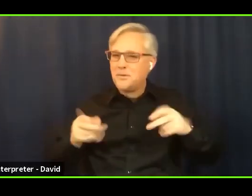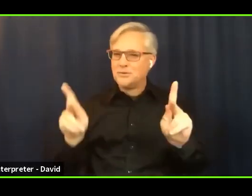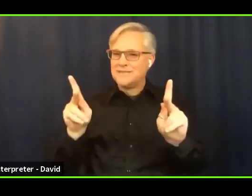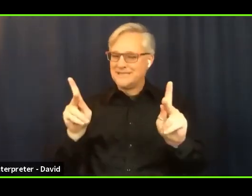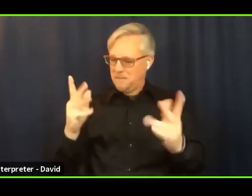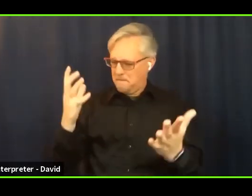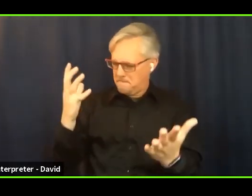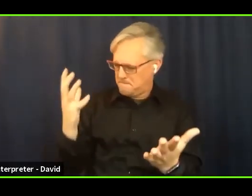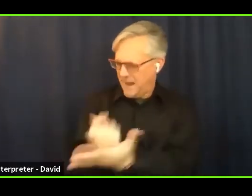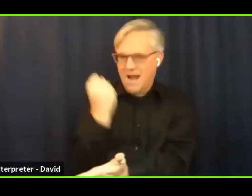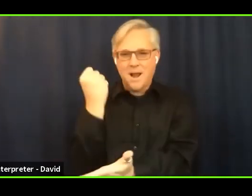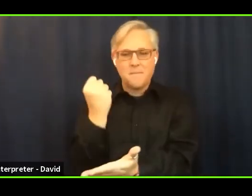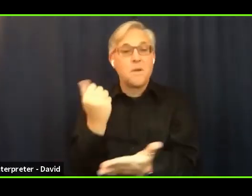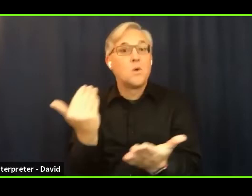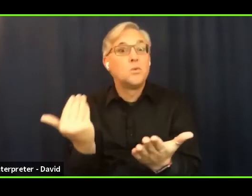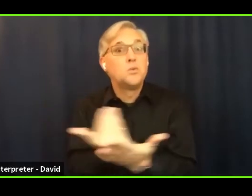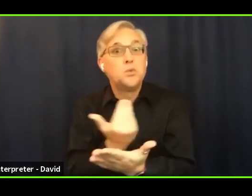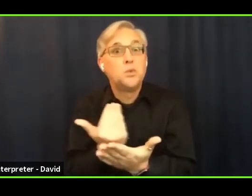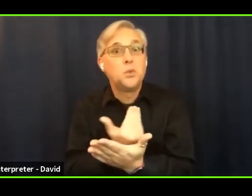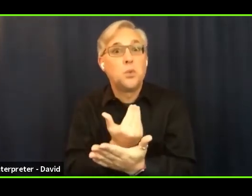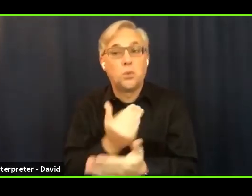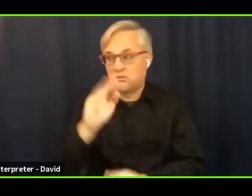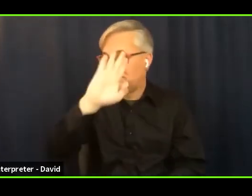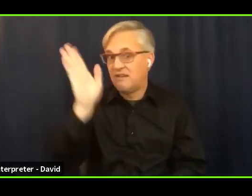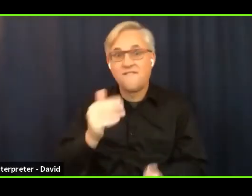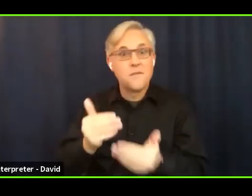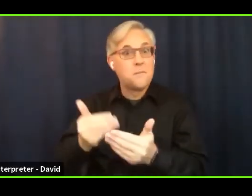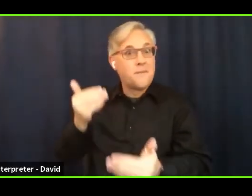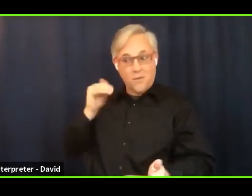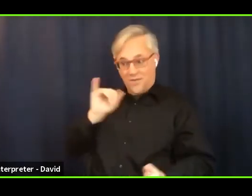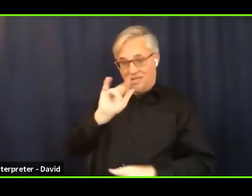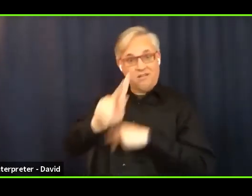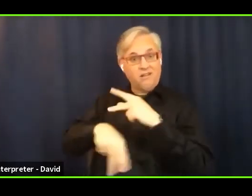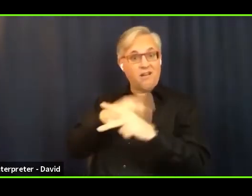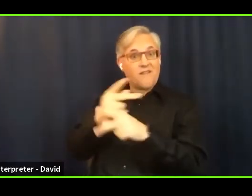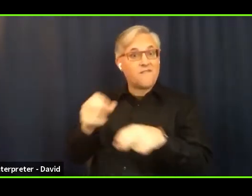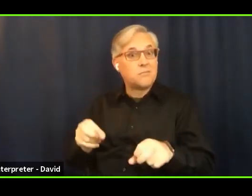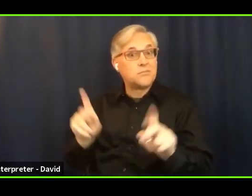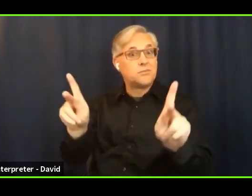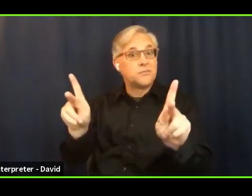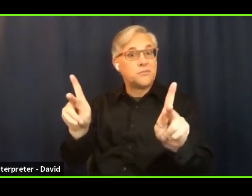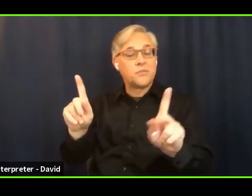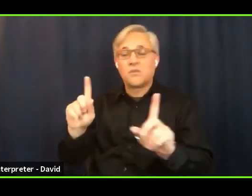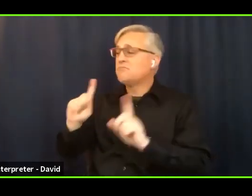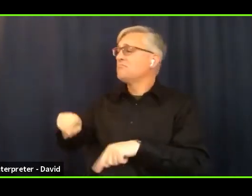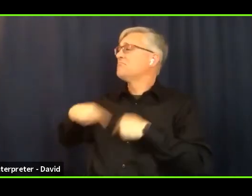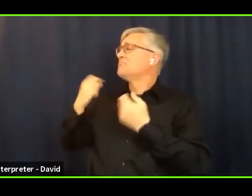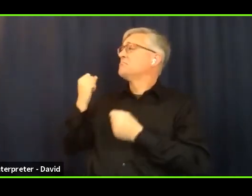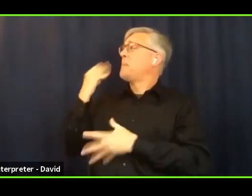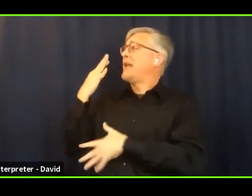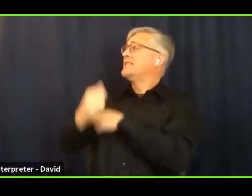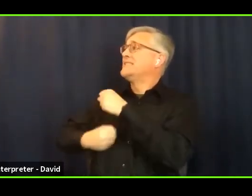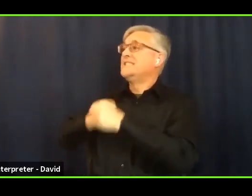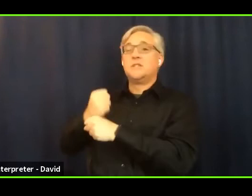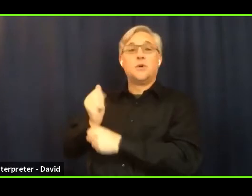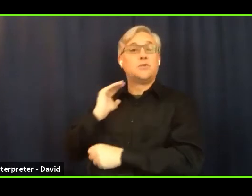not had before. For many years, it has been a goal at Bread of Life to get online and to